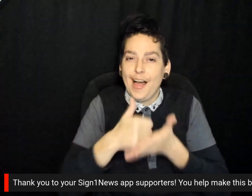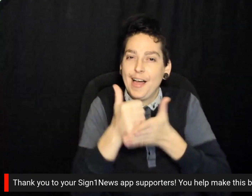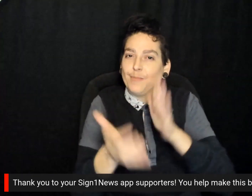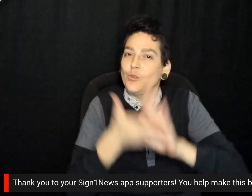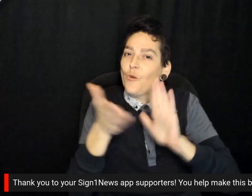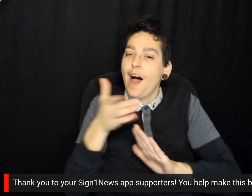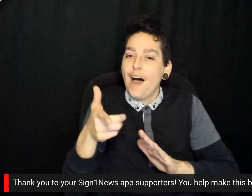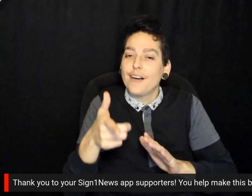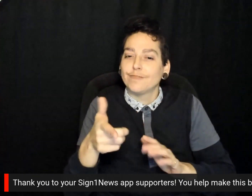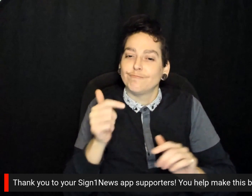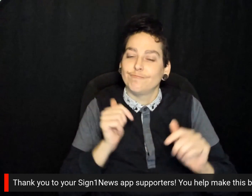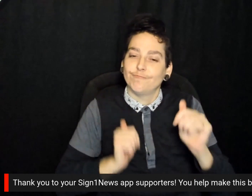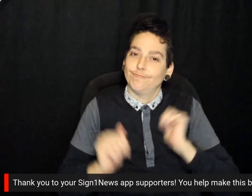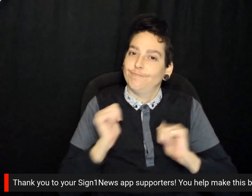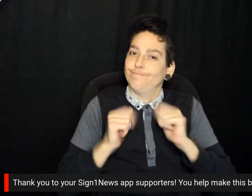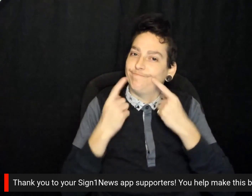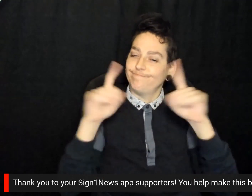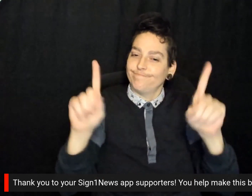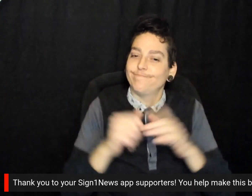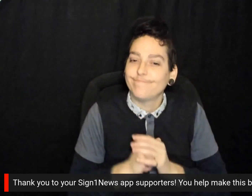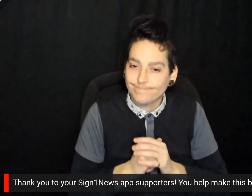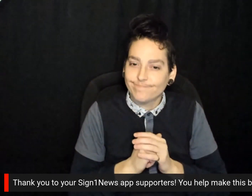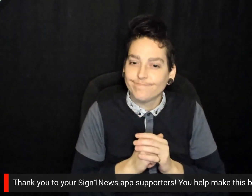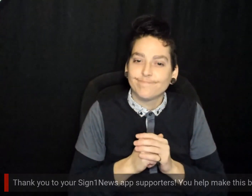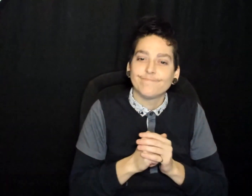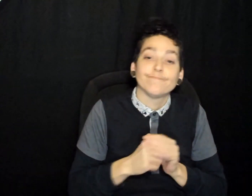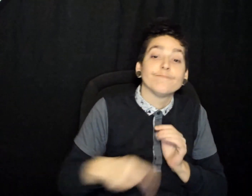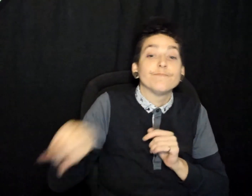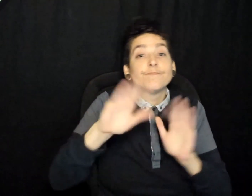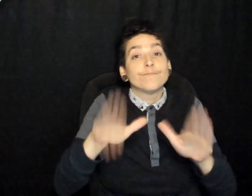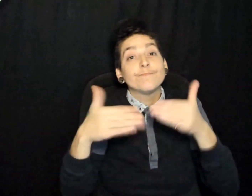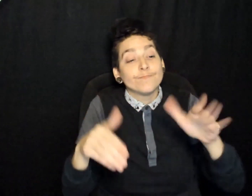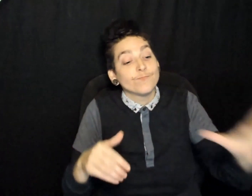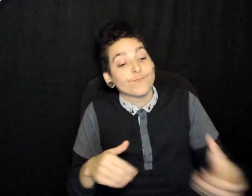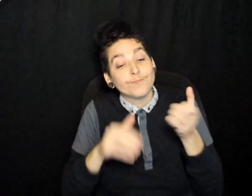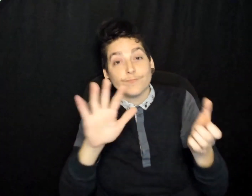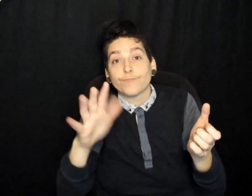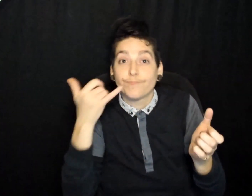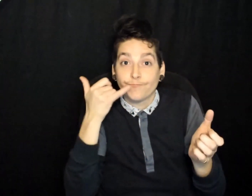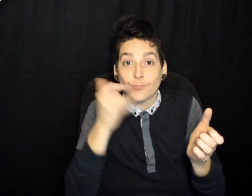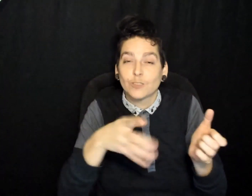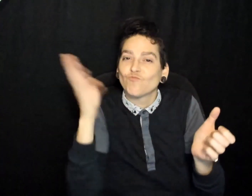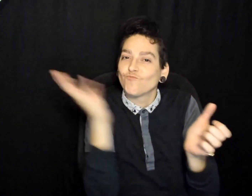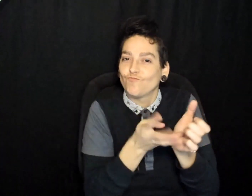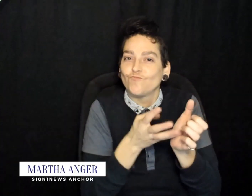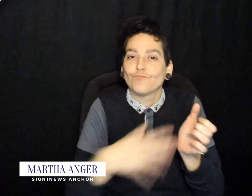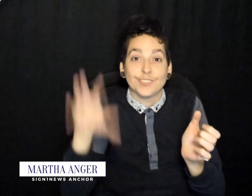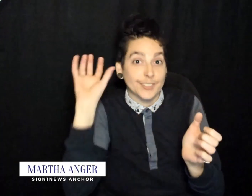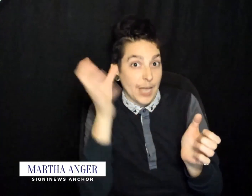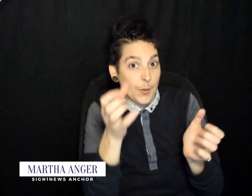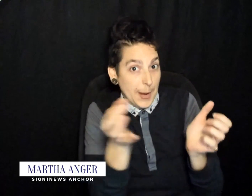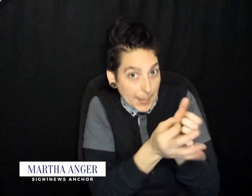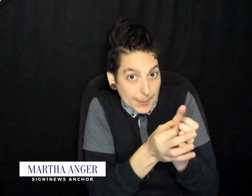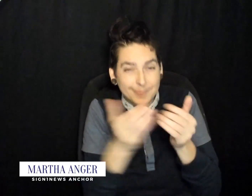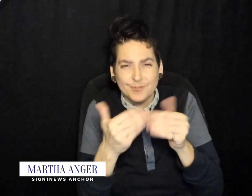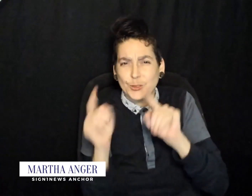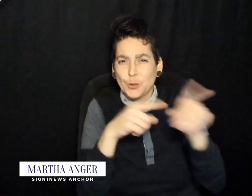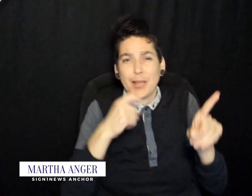broadcast happen. You can download the Sign One News app by heading to the App Store or Google